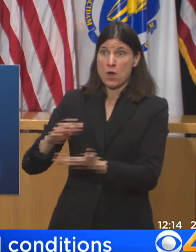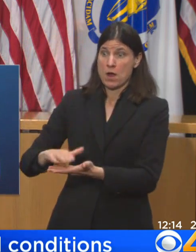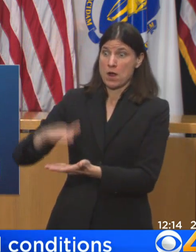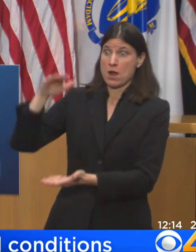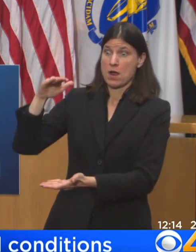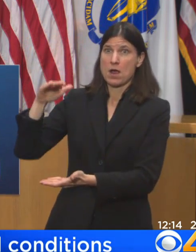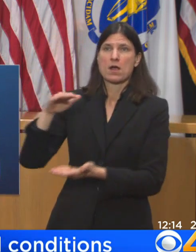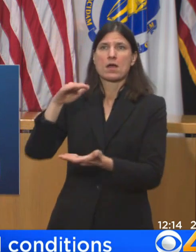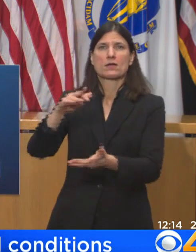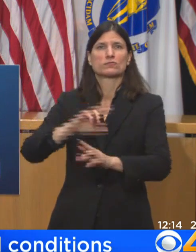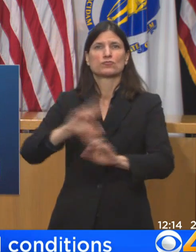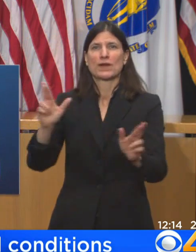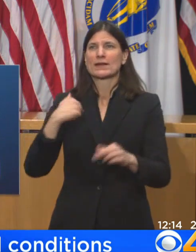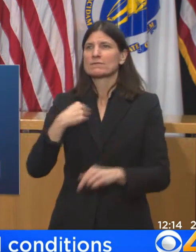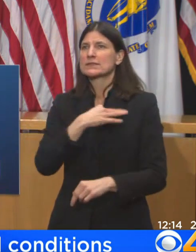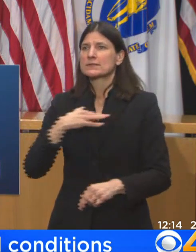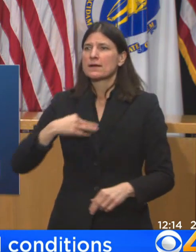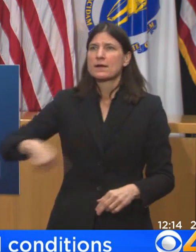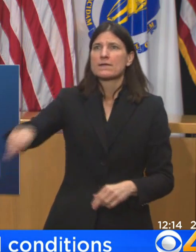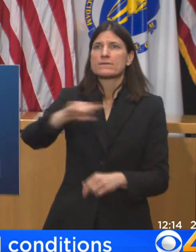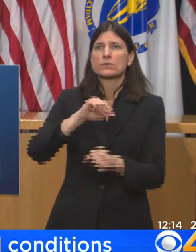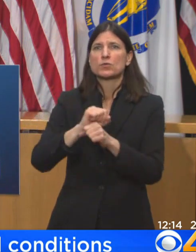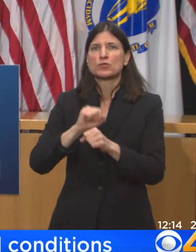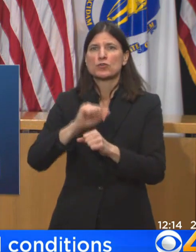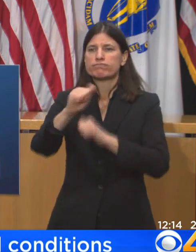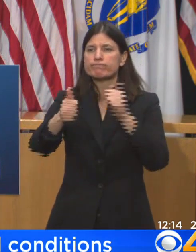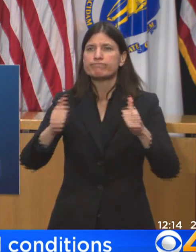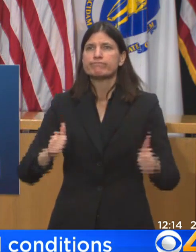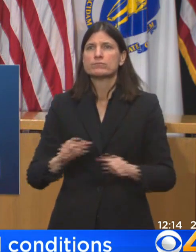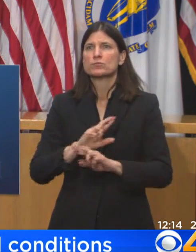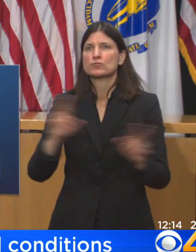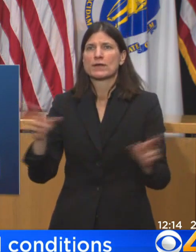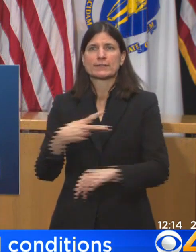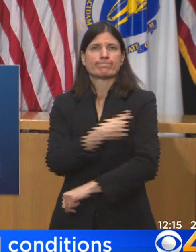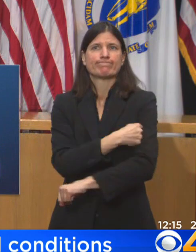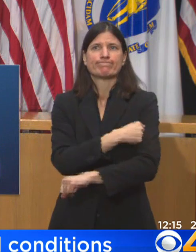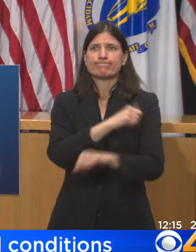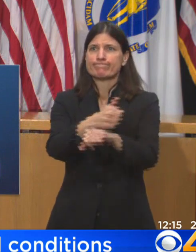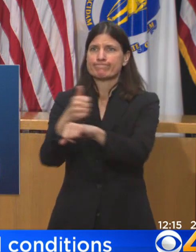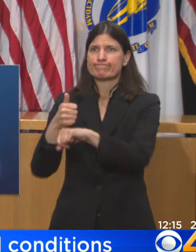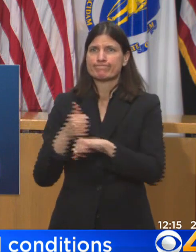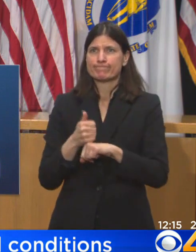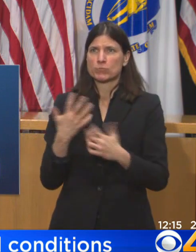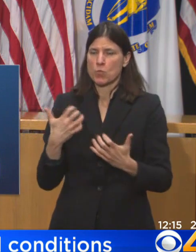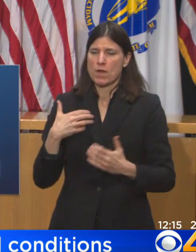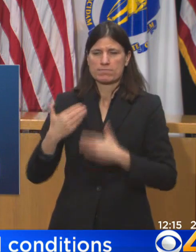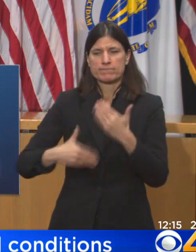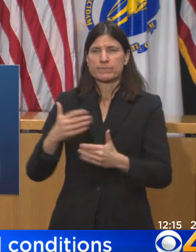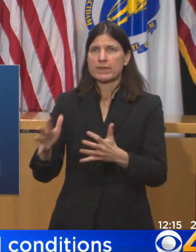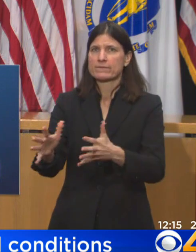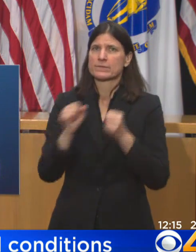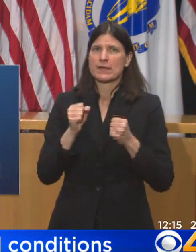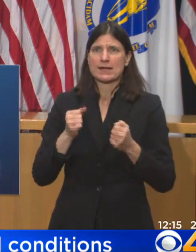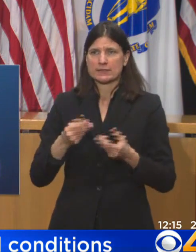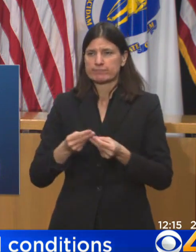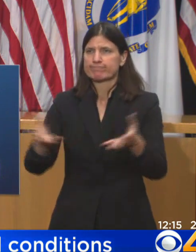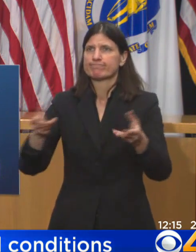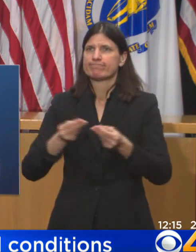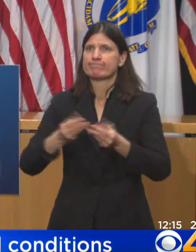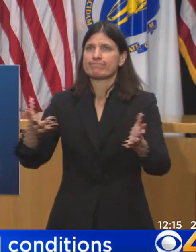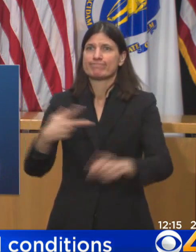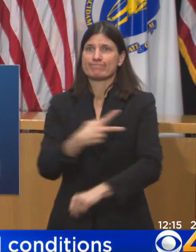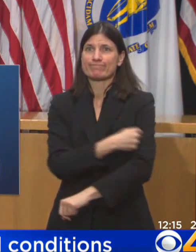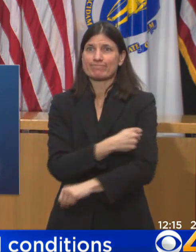to incorporate that into the delivery community that we've been working with, and we'll obviously let everybody